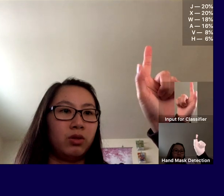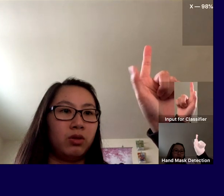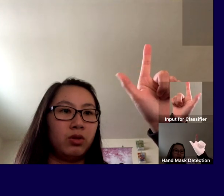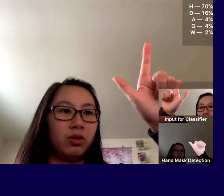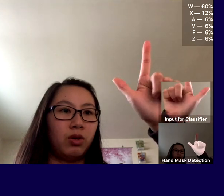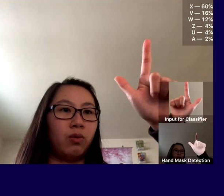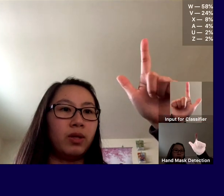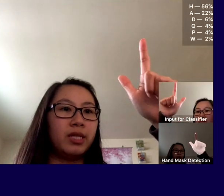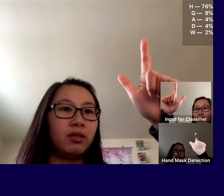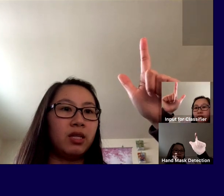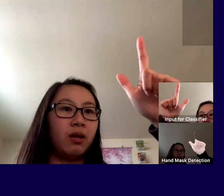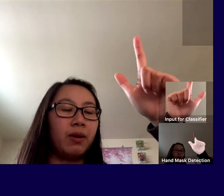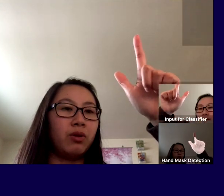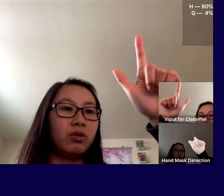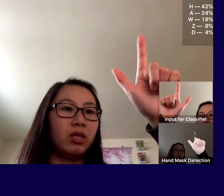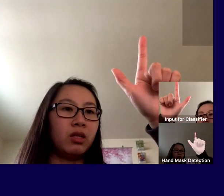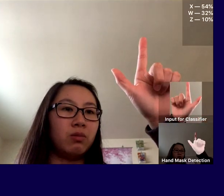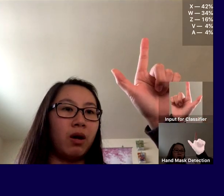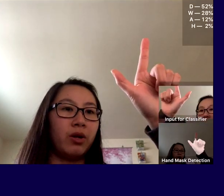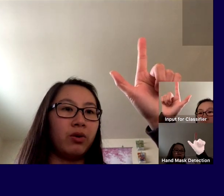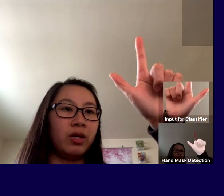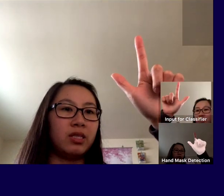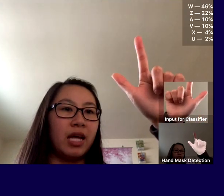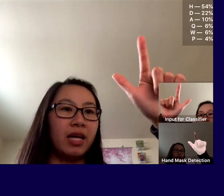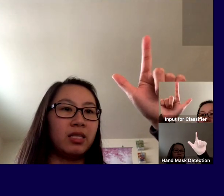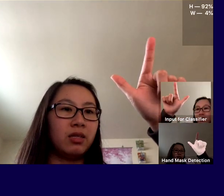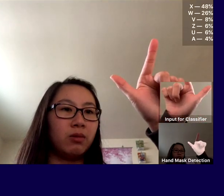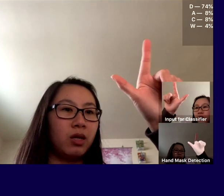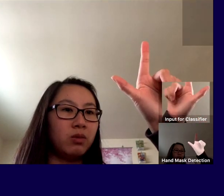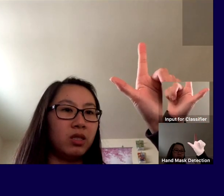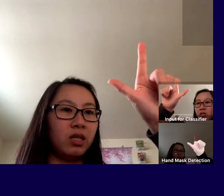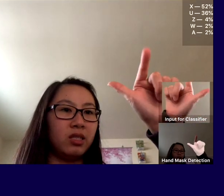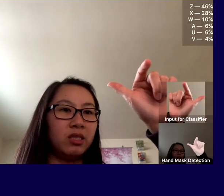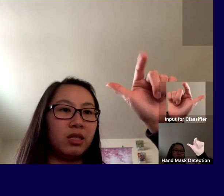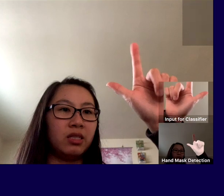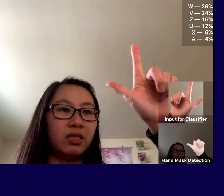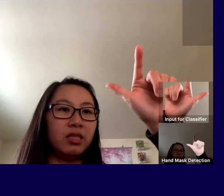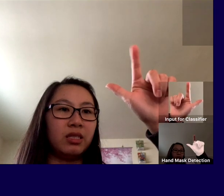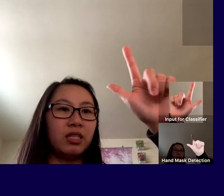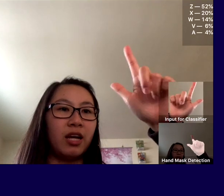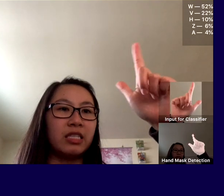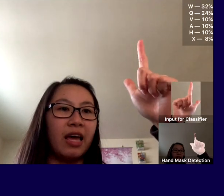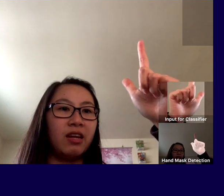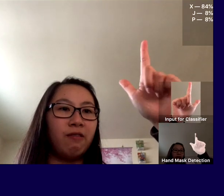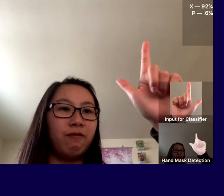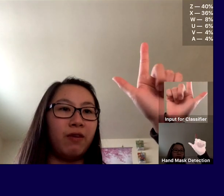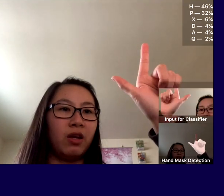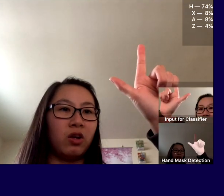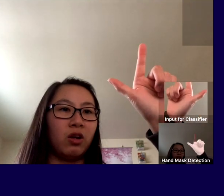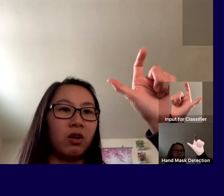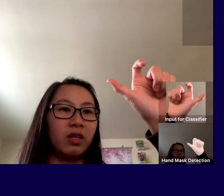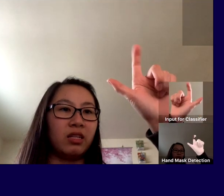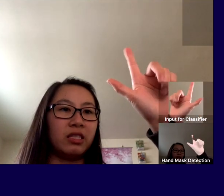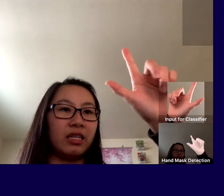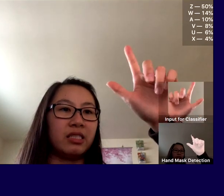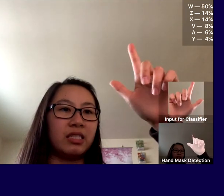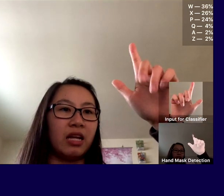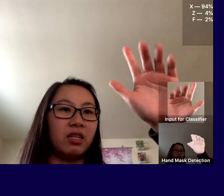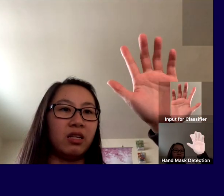So one downside about using this model is that sometimes it doesn't detect any finger that is extended.